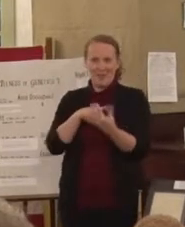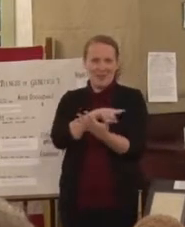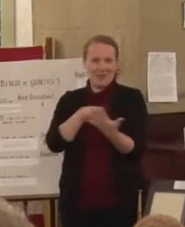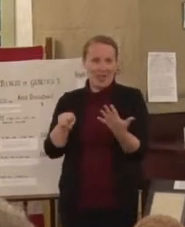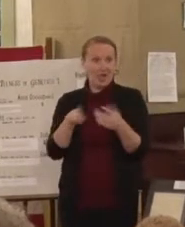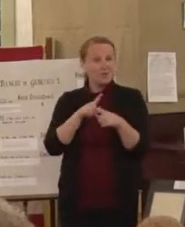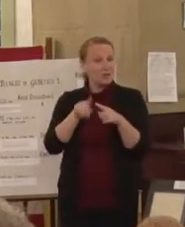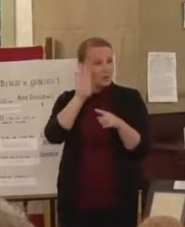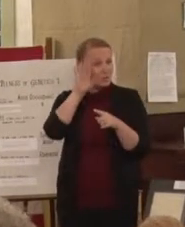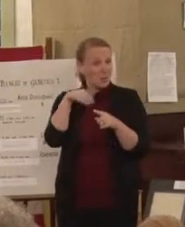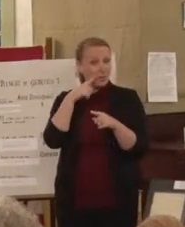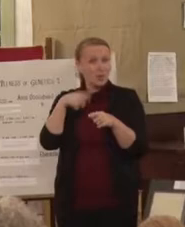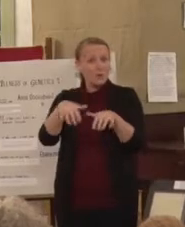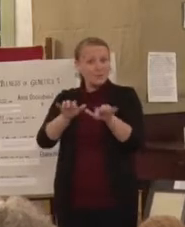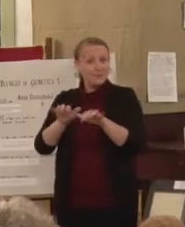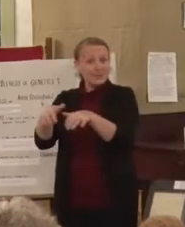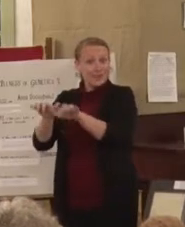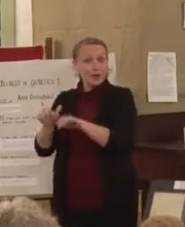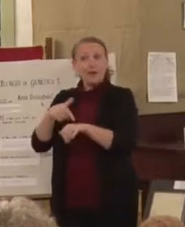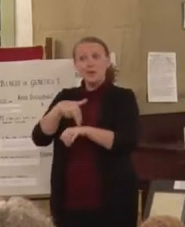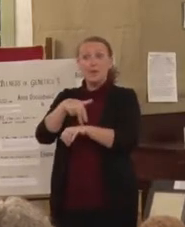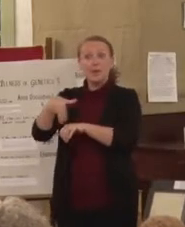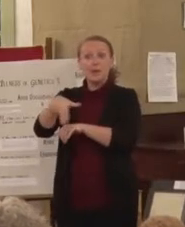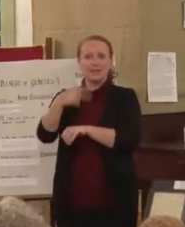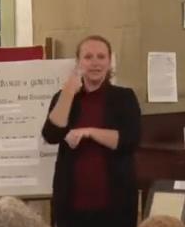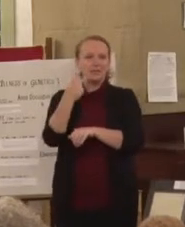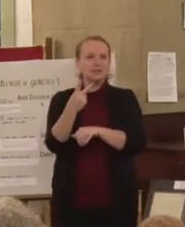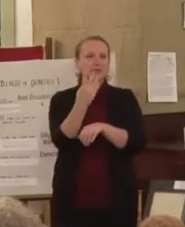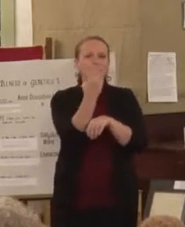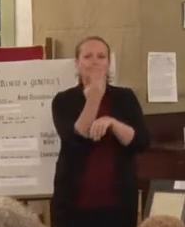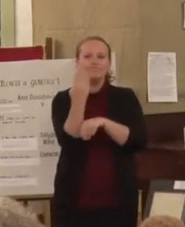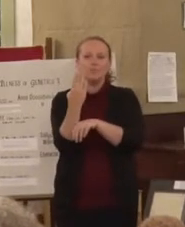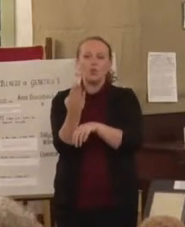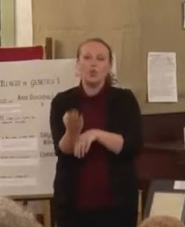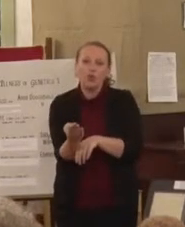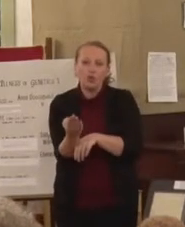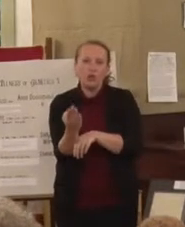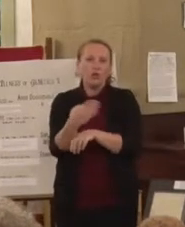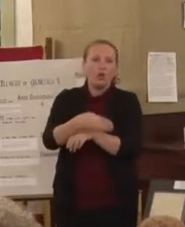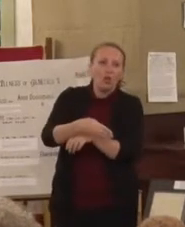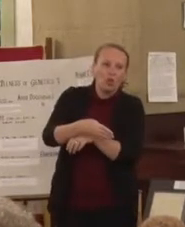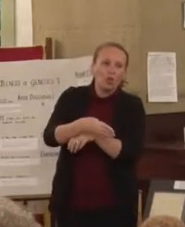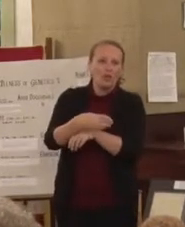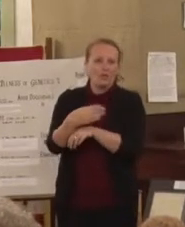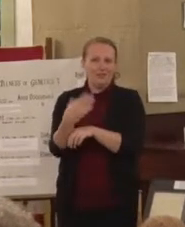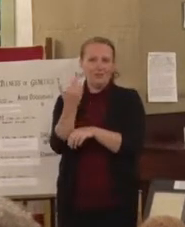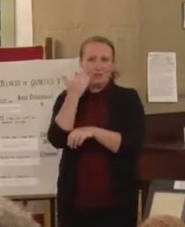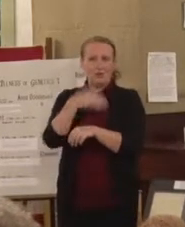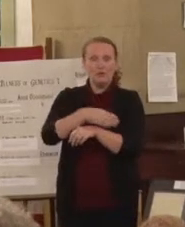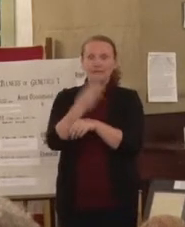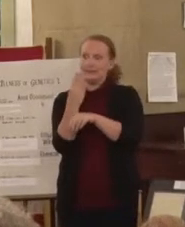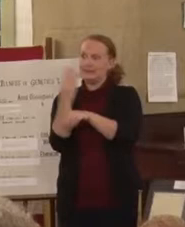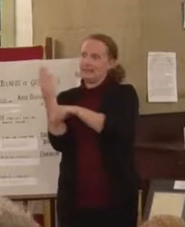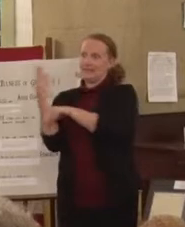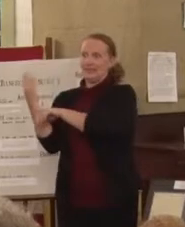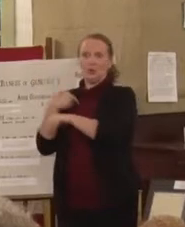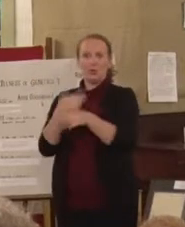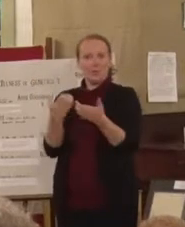like that. Well, that's what we're trying to fix up. And in the process, we decided that we needed to look at the biographies of